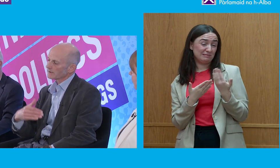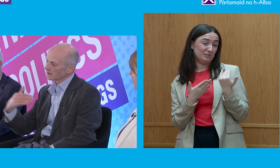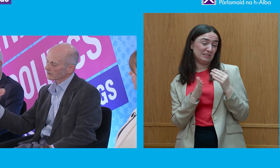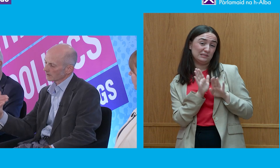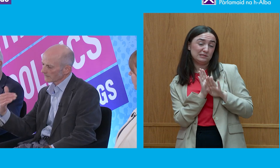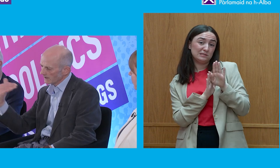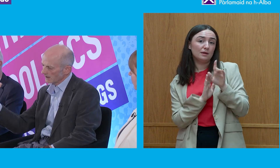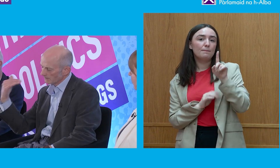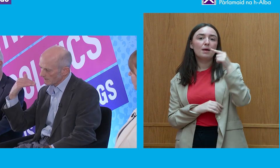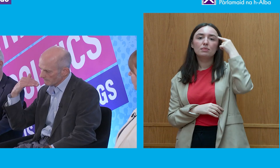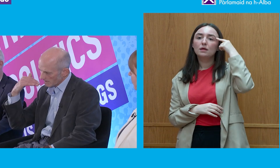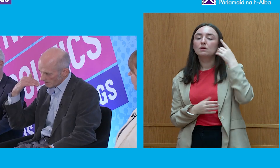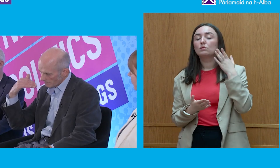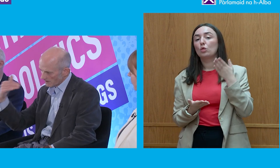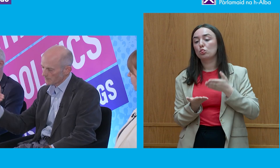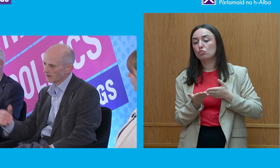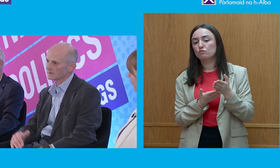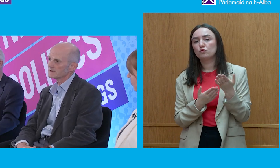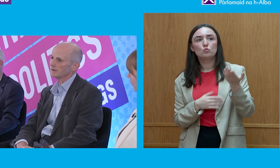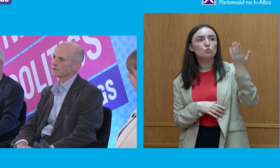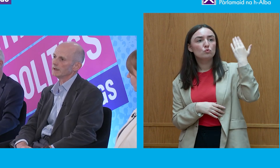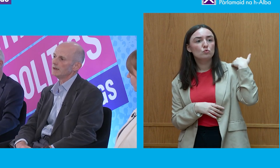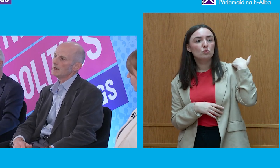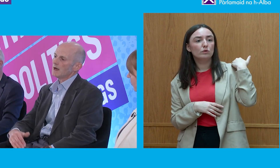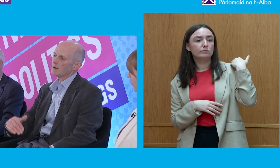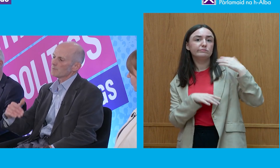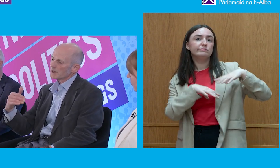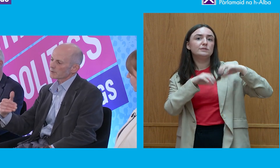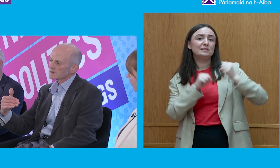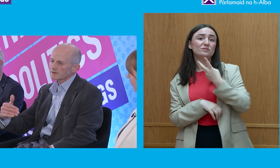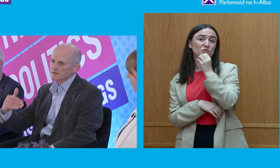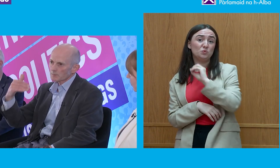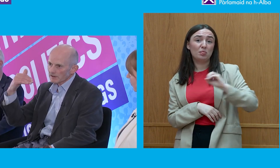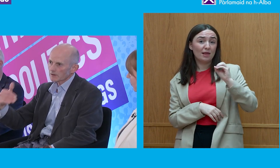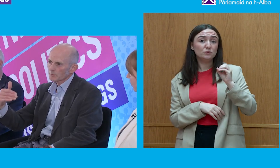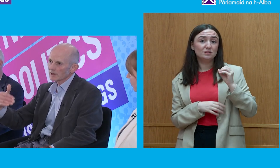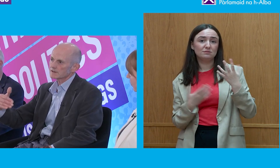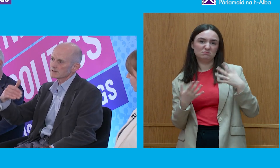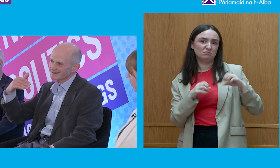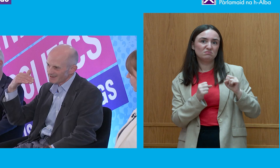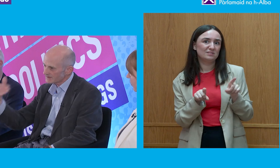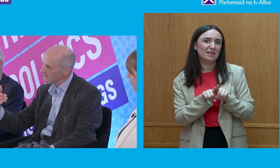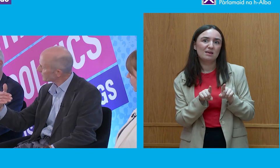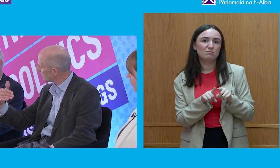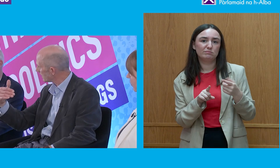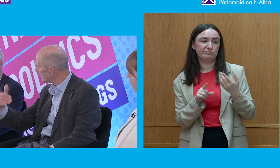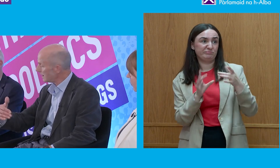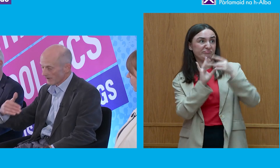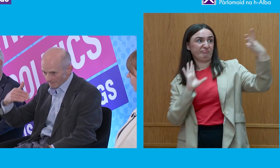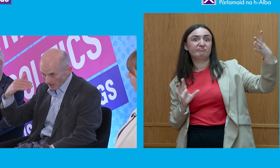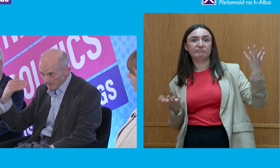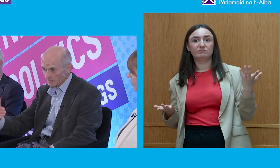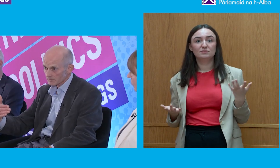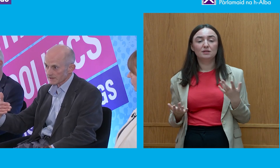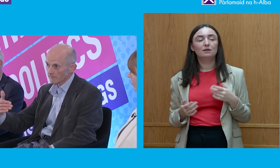was true I think through a lot of the early part of the century. And people sense that the political process is distant from them.